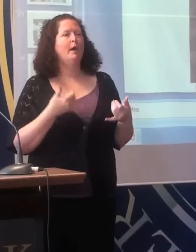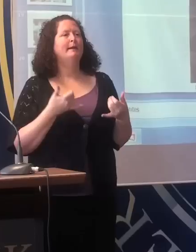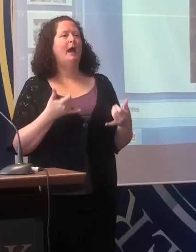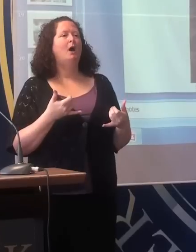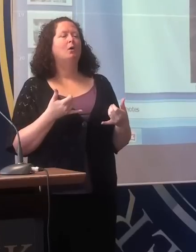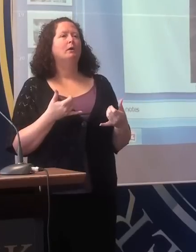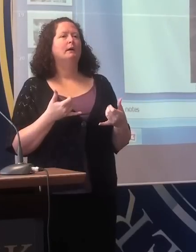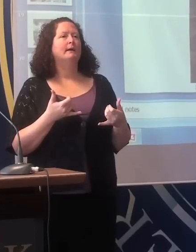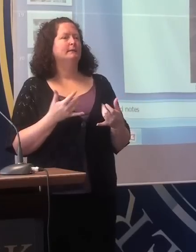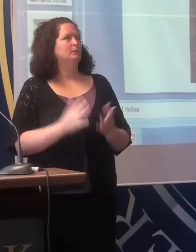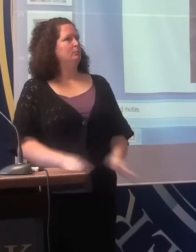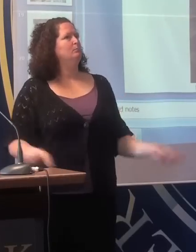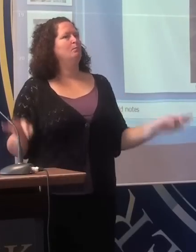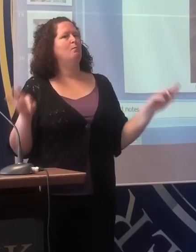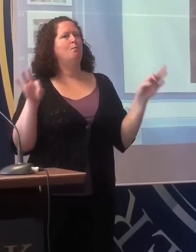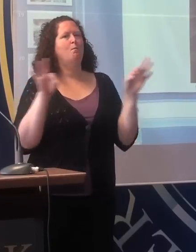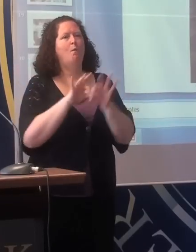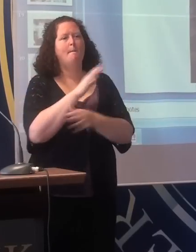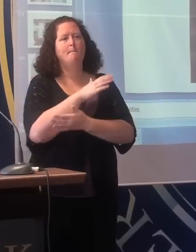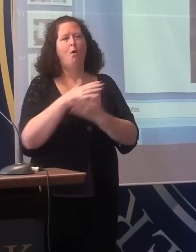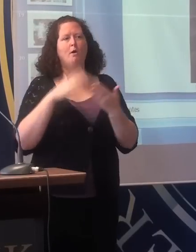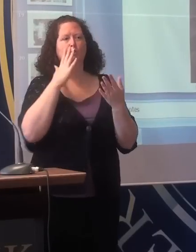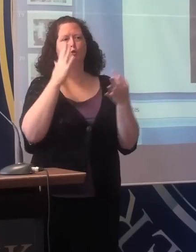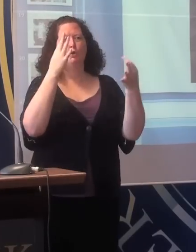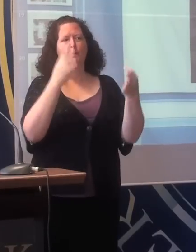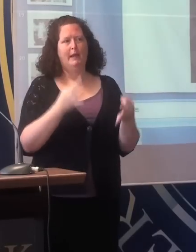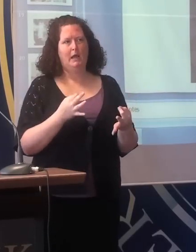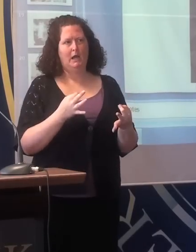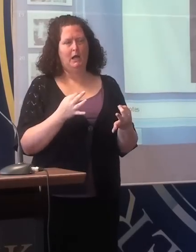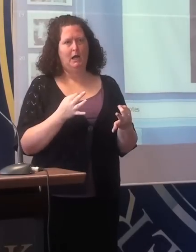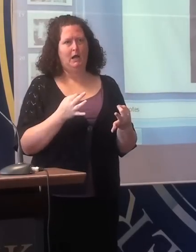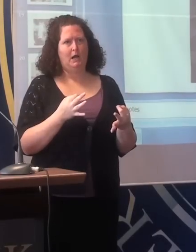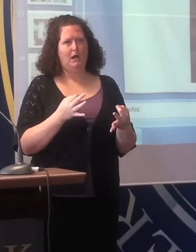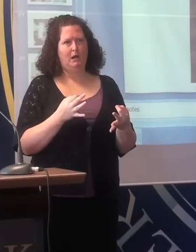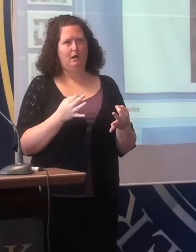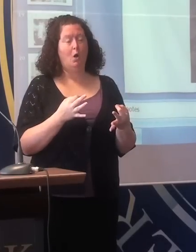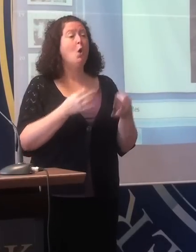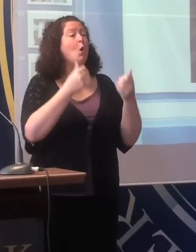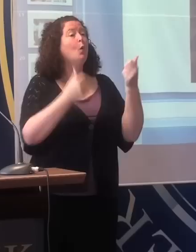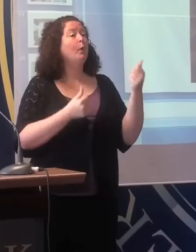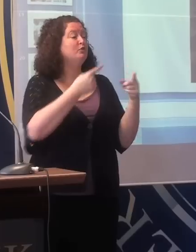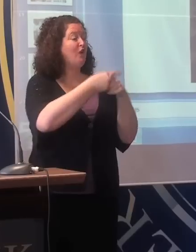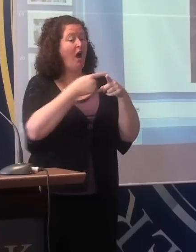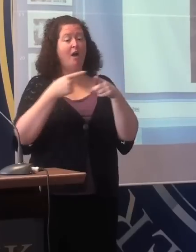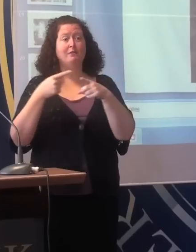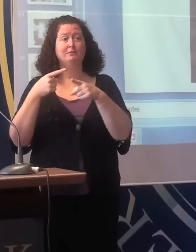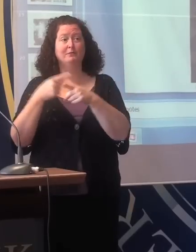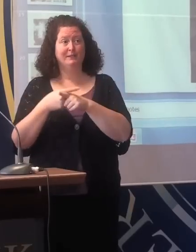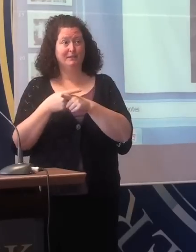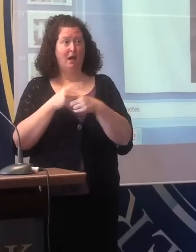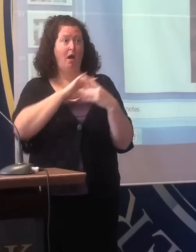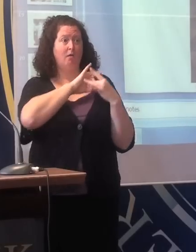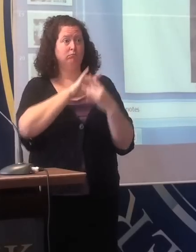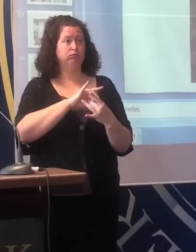a part in determining what conflicts fall for international